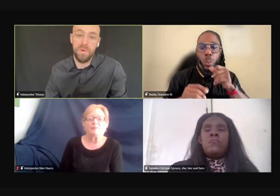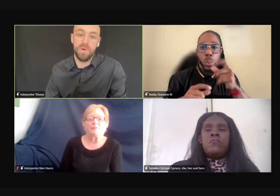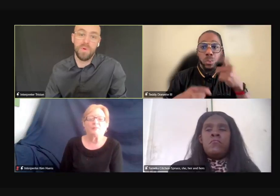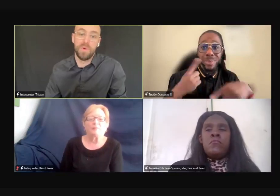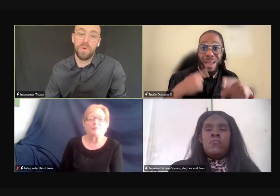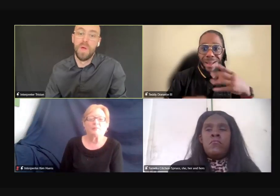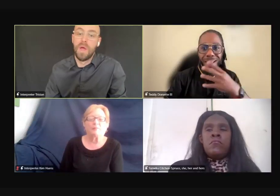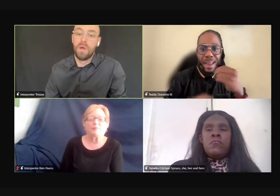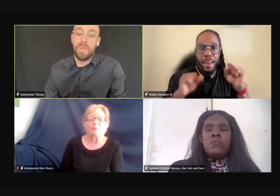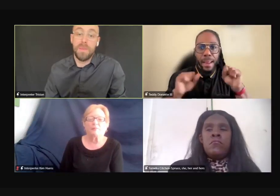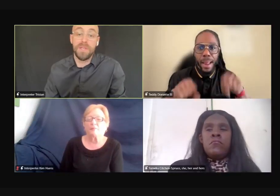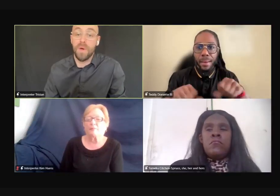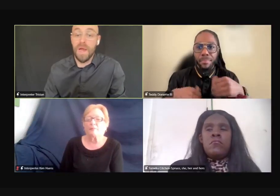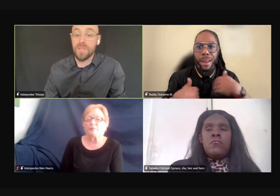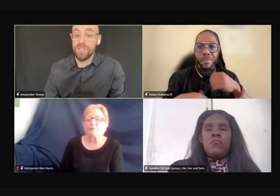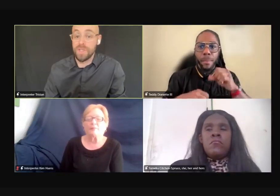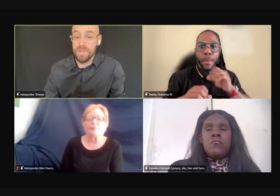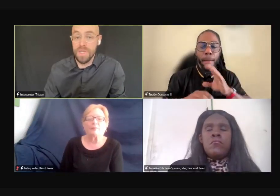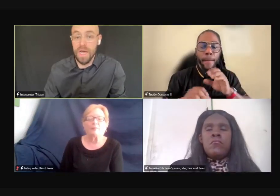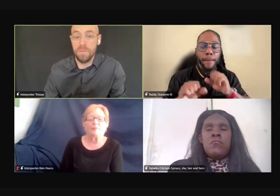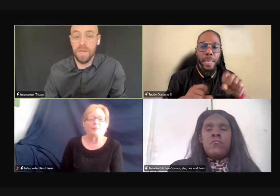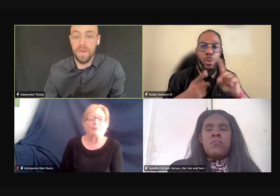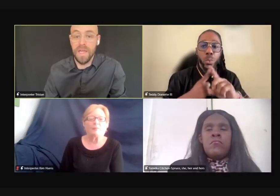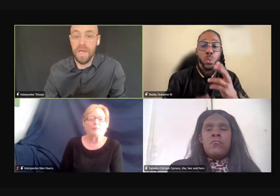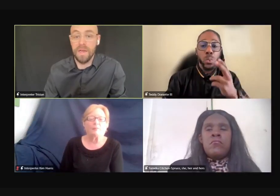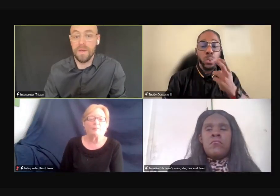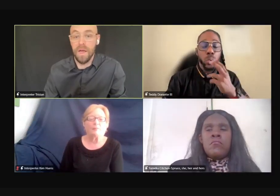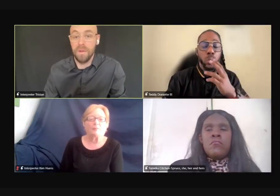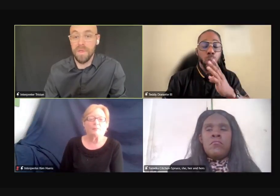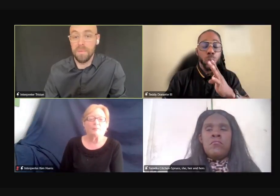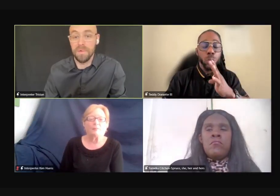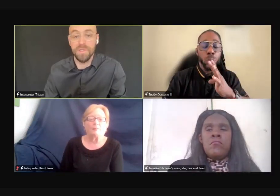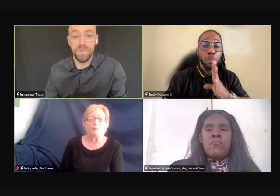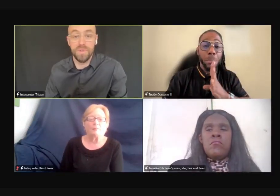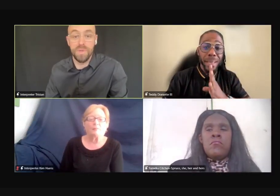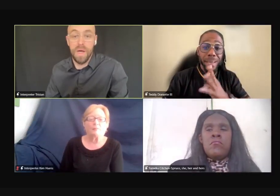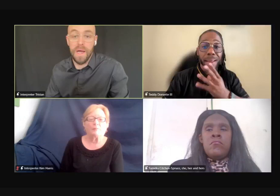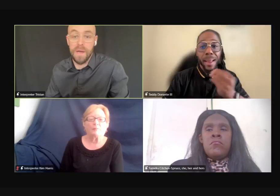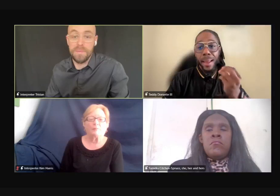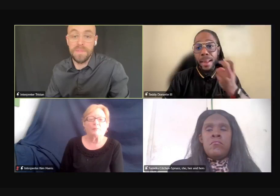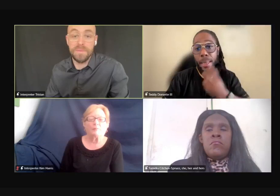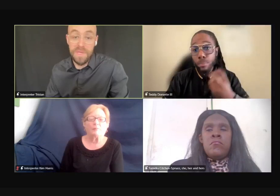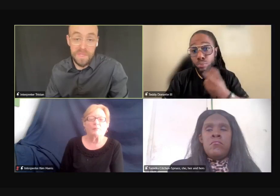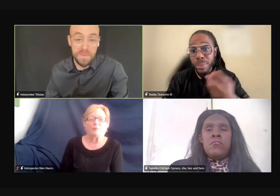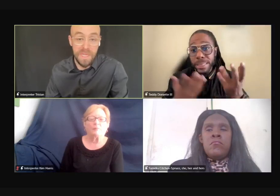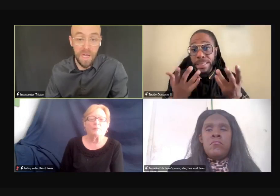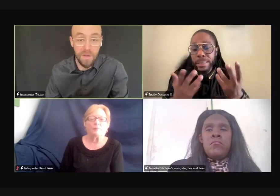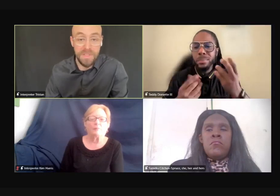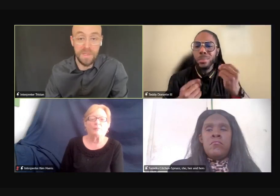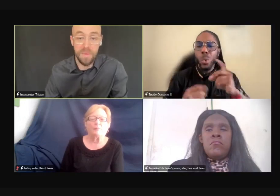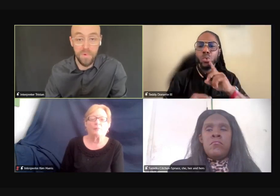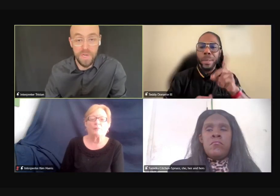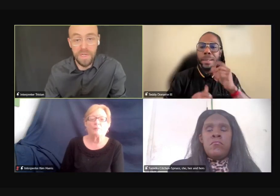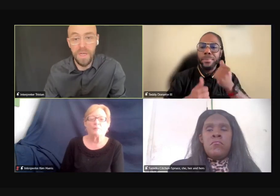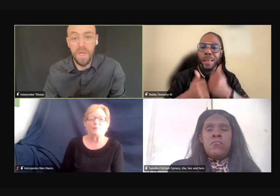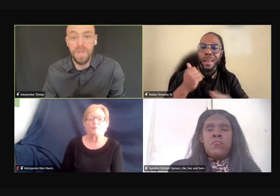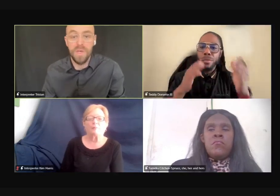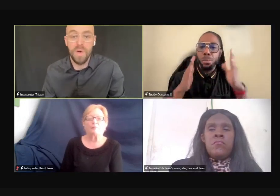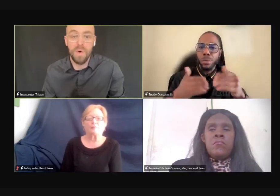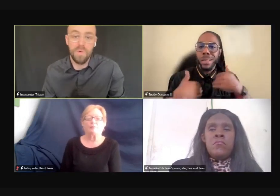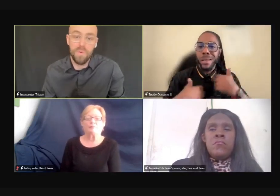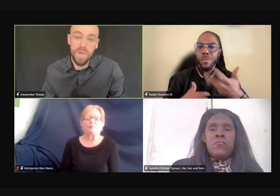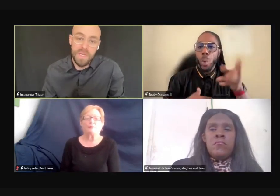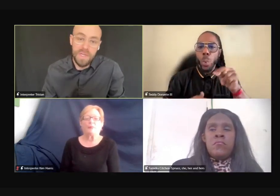some deaf people who maybe don't actually use sign but can be able to speak themselves and live, breathe.